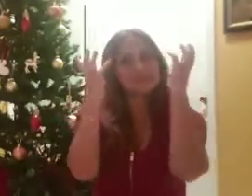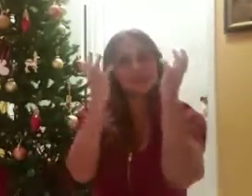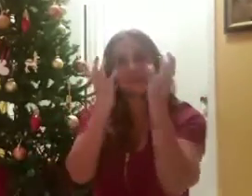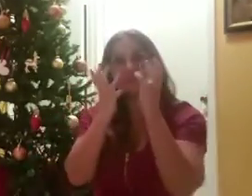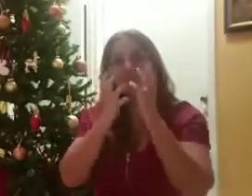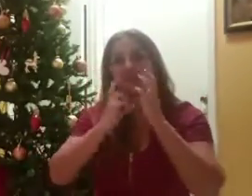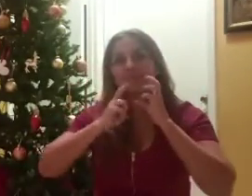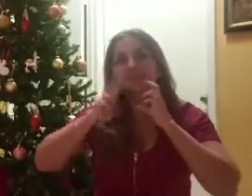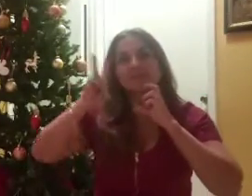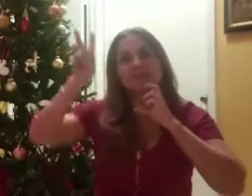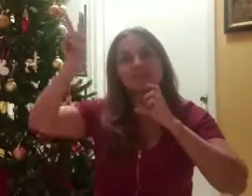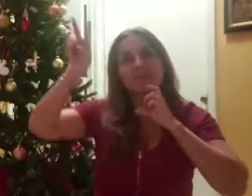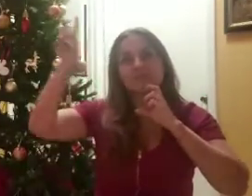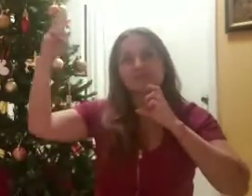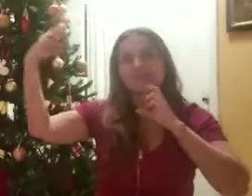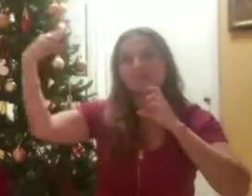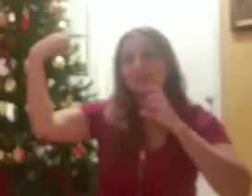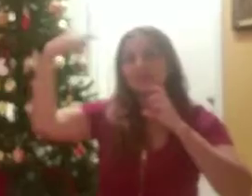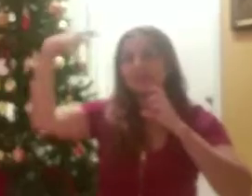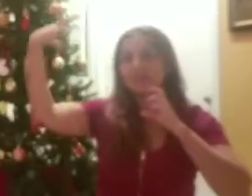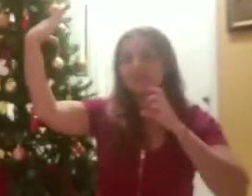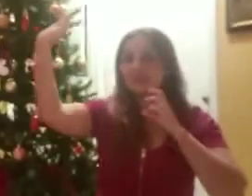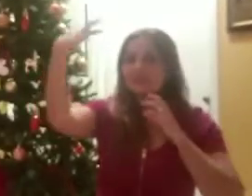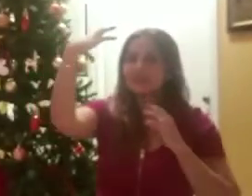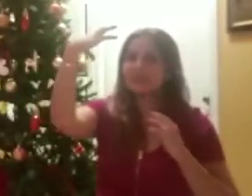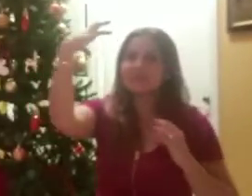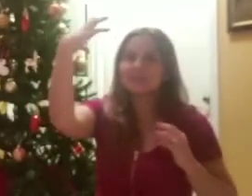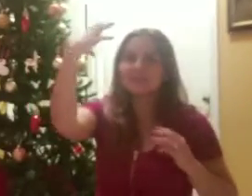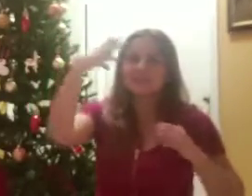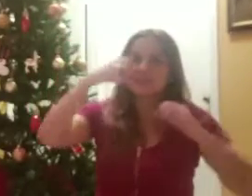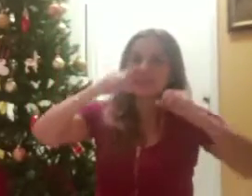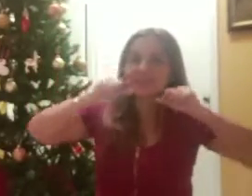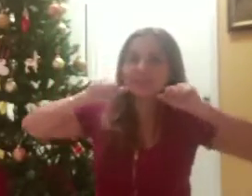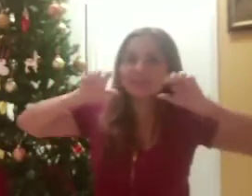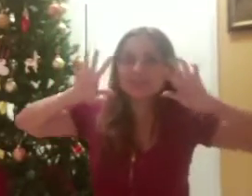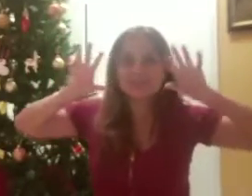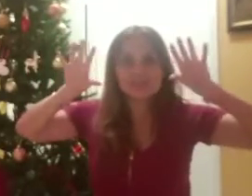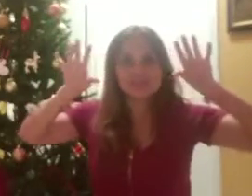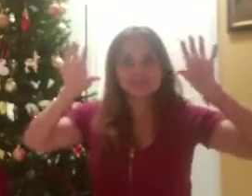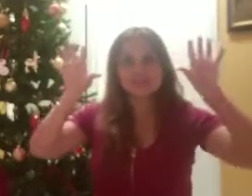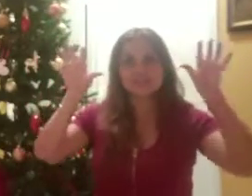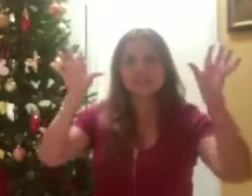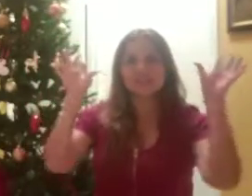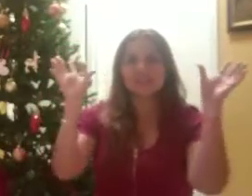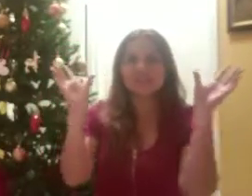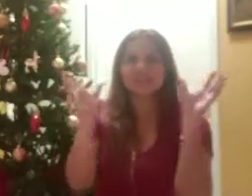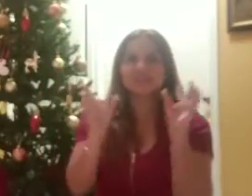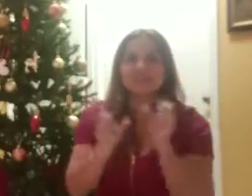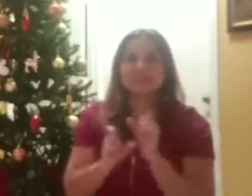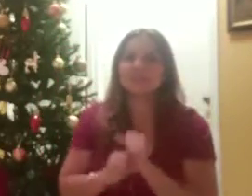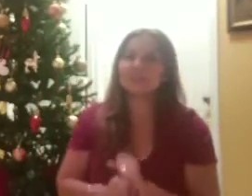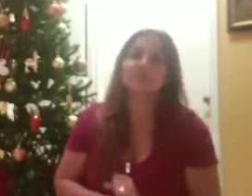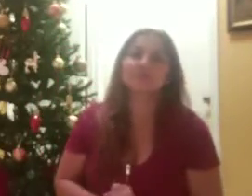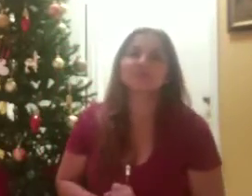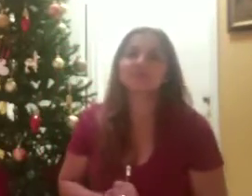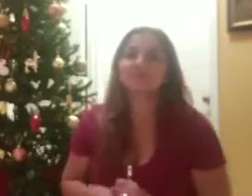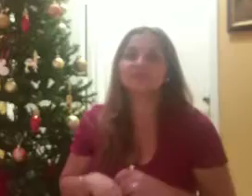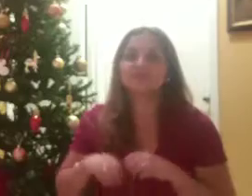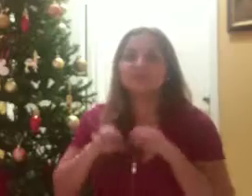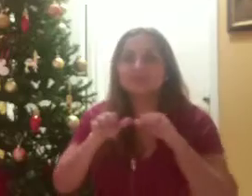earth It gave great light And so